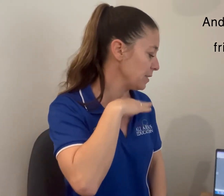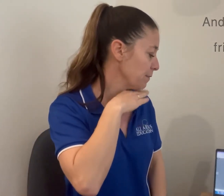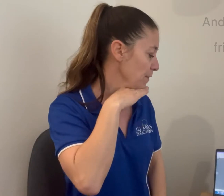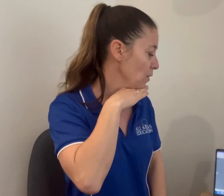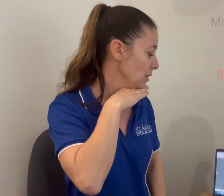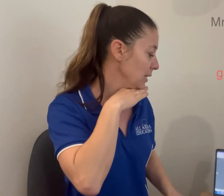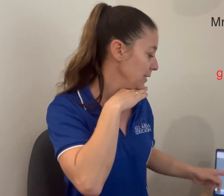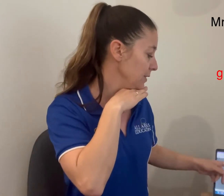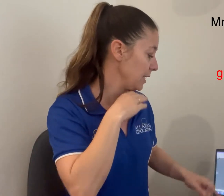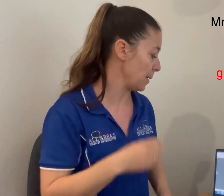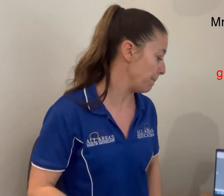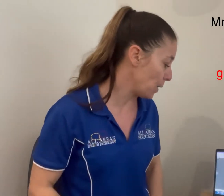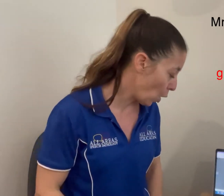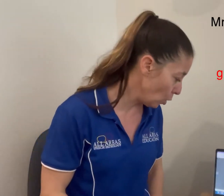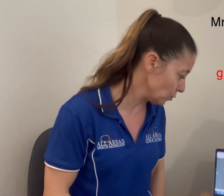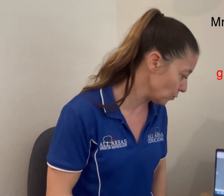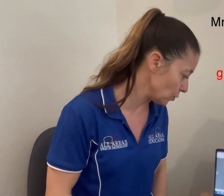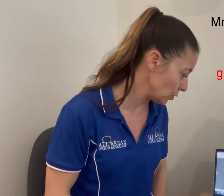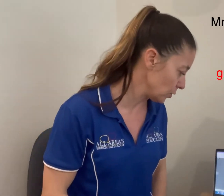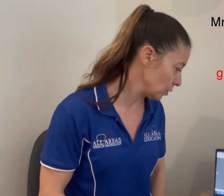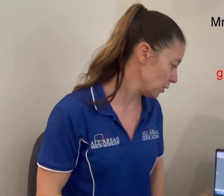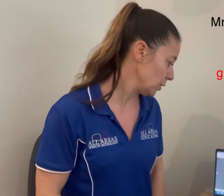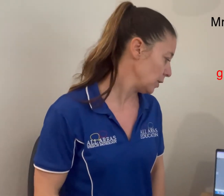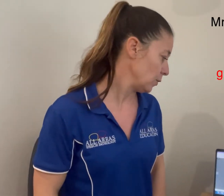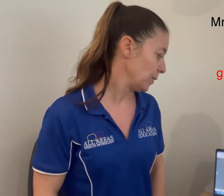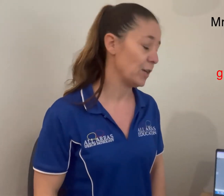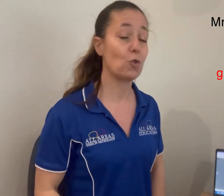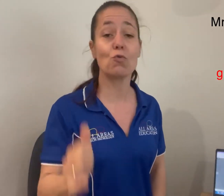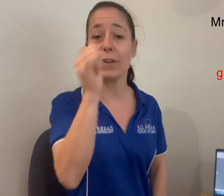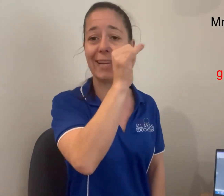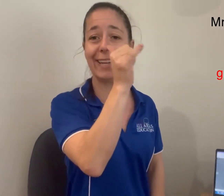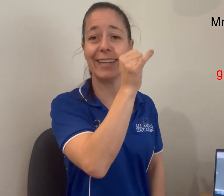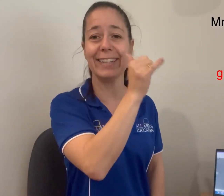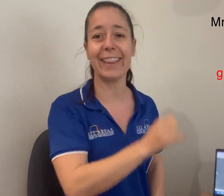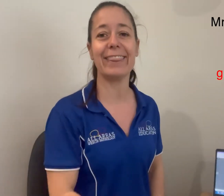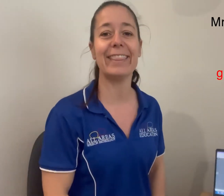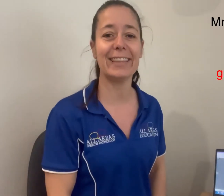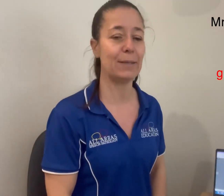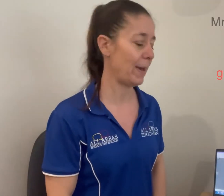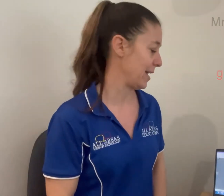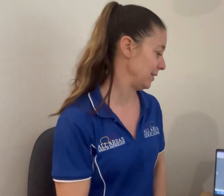Frog lives in a pond. Birdie green lily pads.